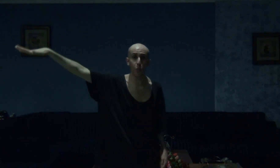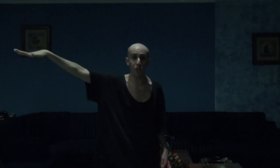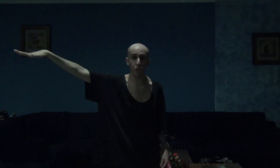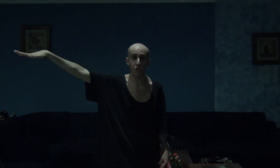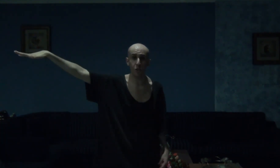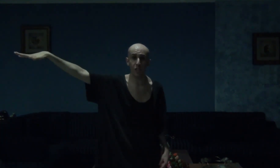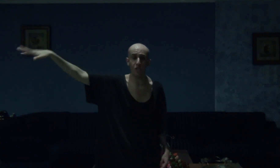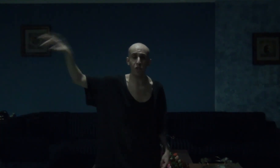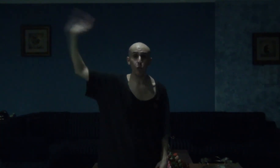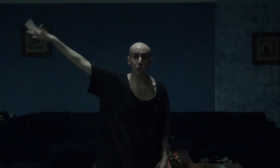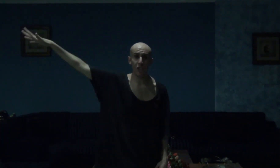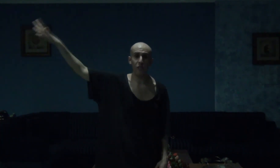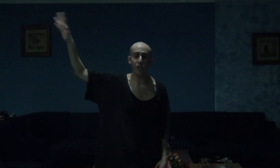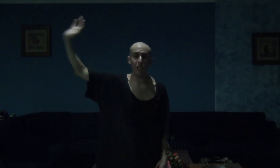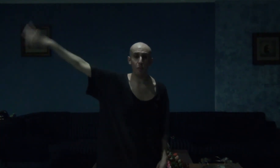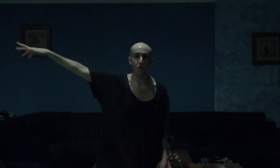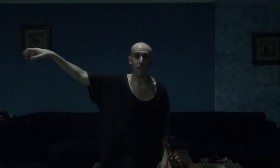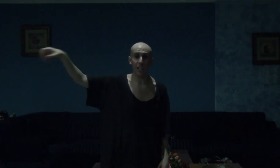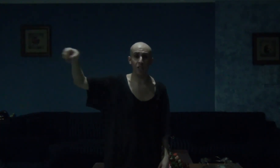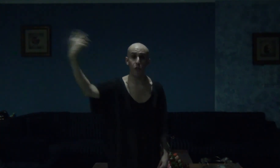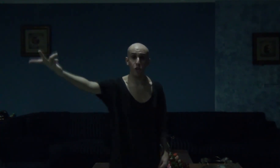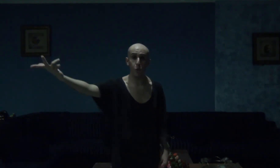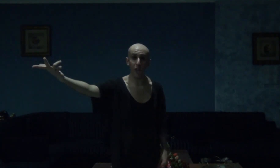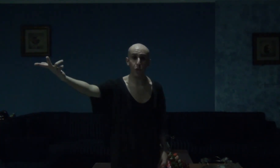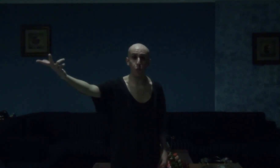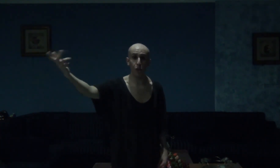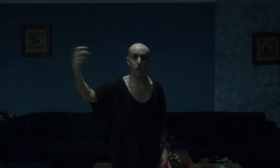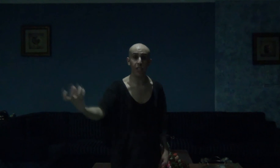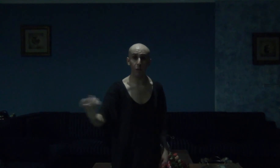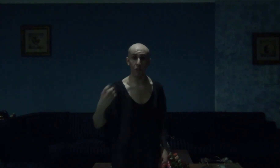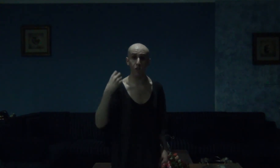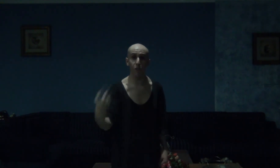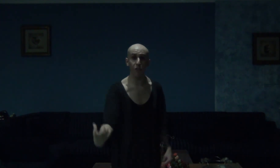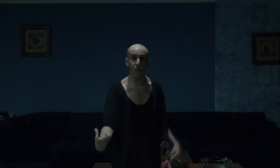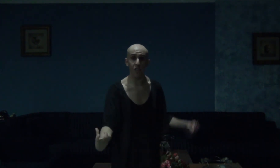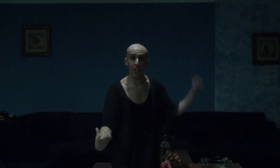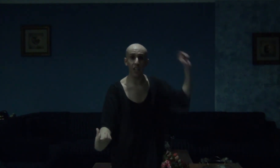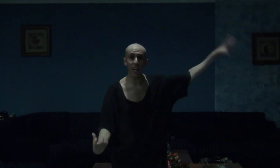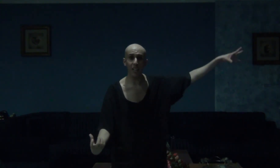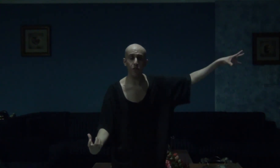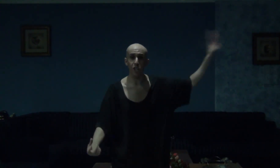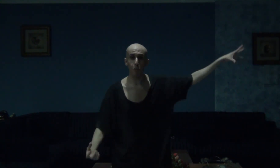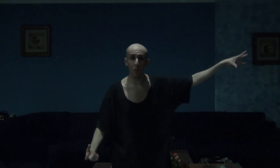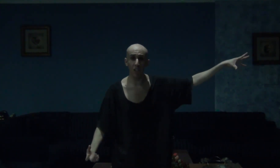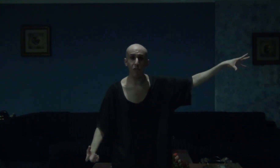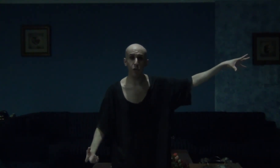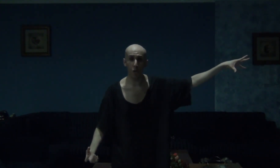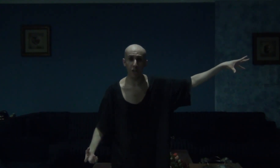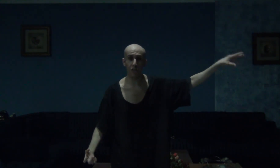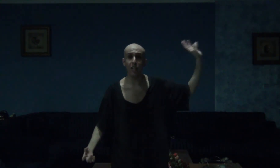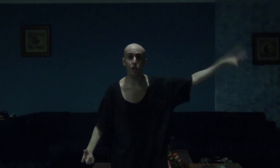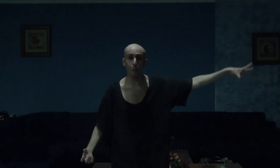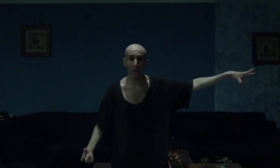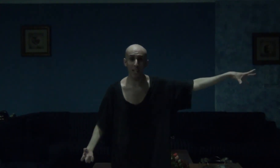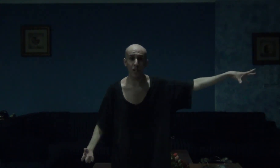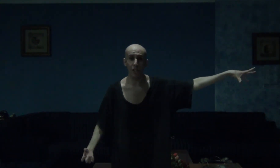witcher series and whatever comes next for the white wolf gerald of rivia and his beloved horse and companion